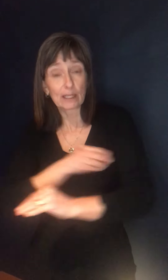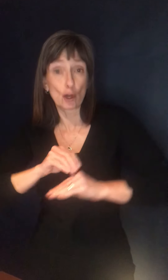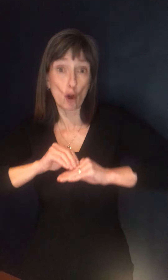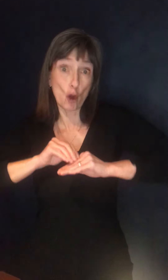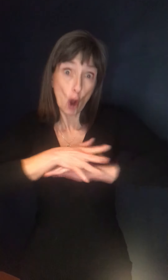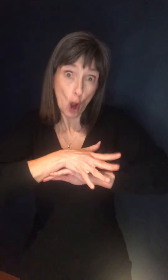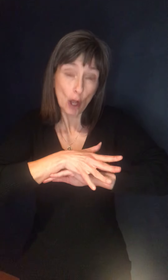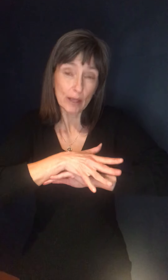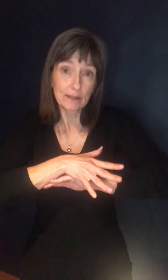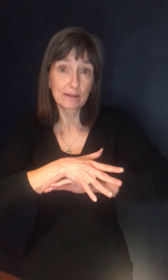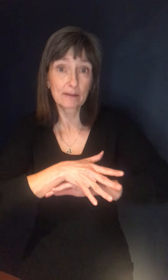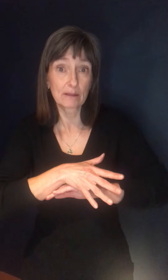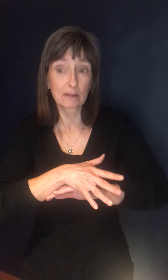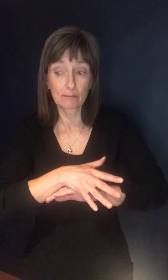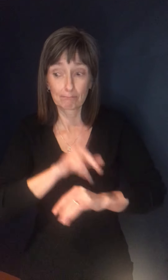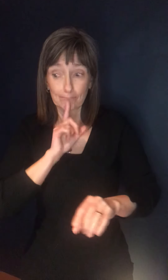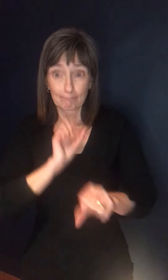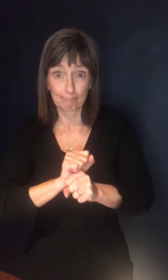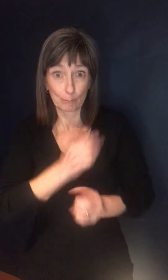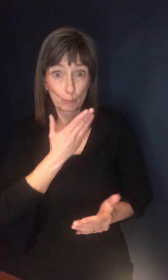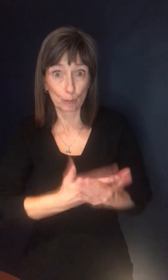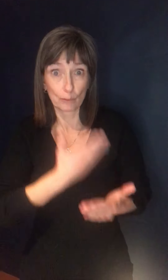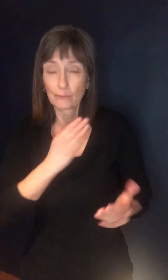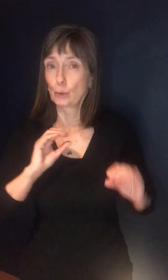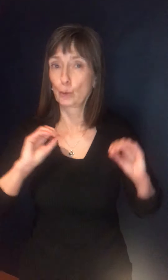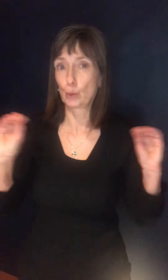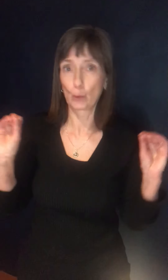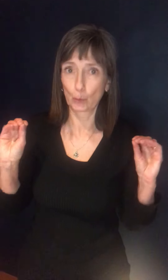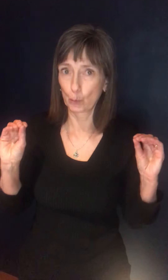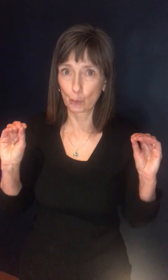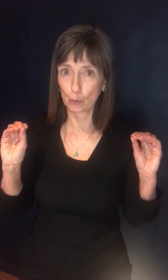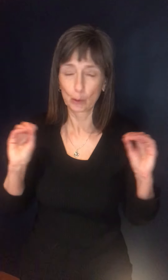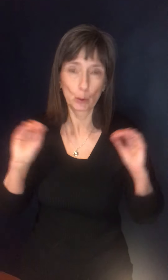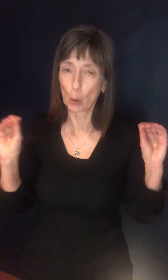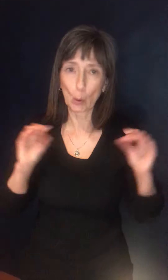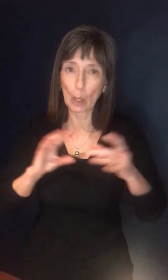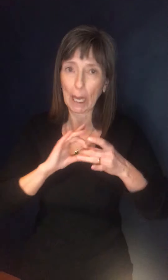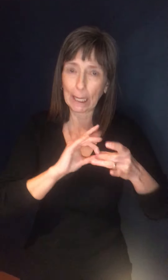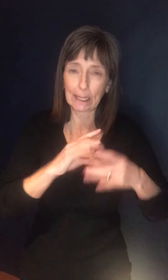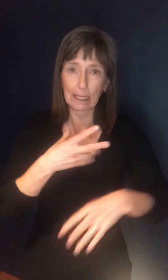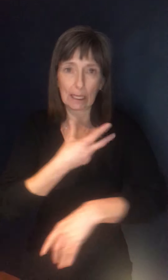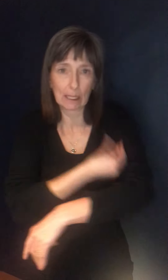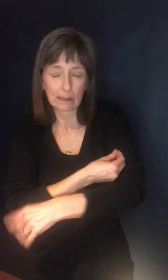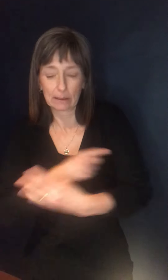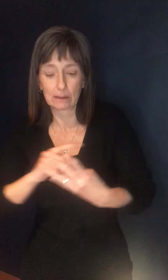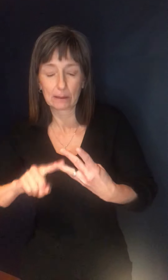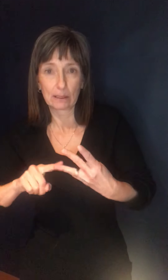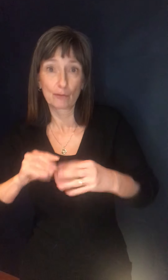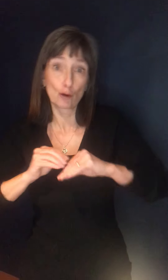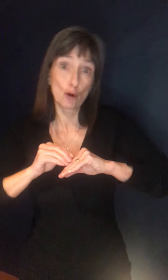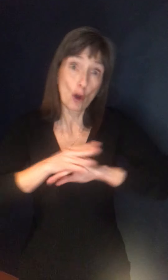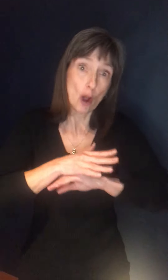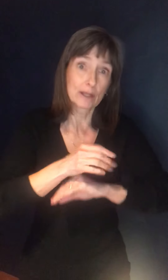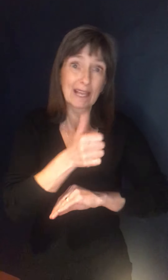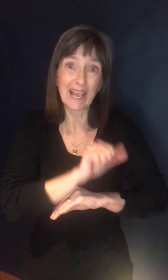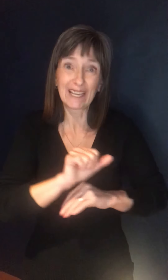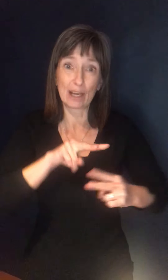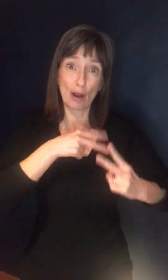I think that's fair to say, right, Dr. Fitzgerald, that there's no link between AstraZeneca causing any clots. Clots, clots